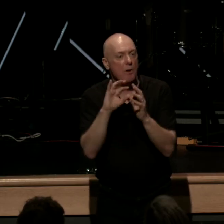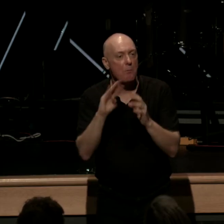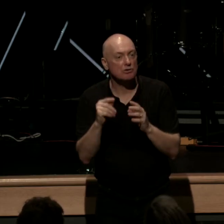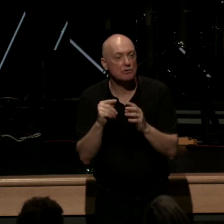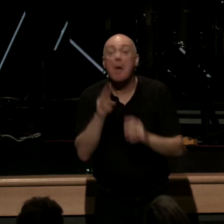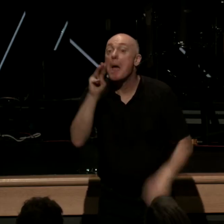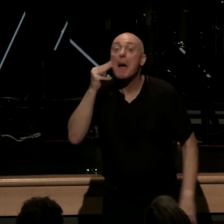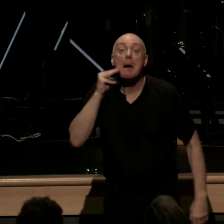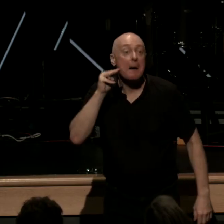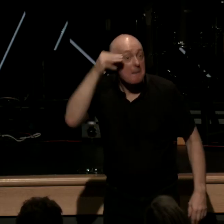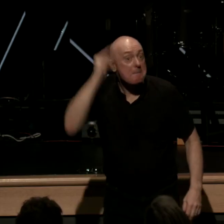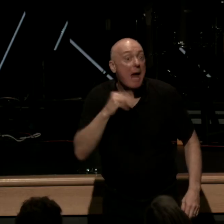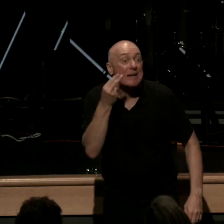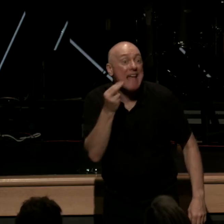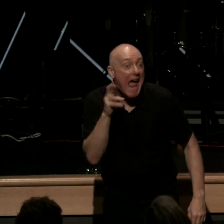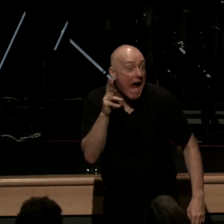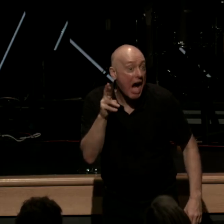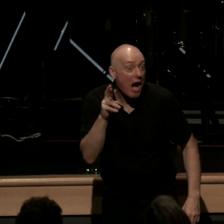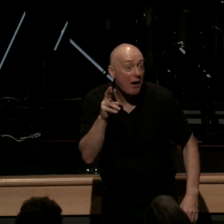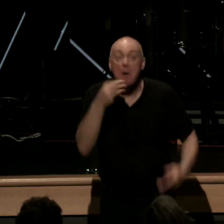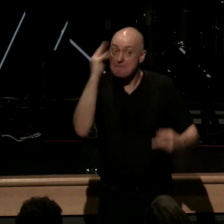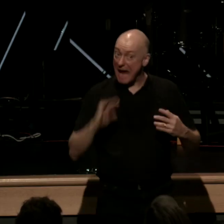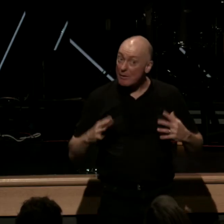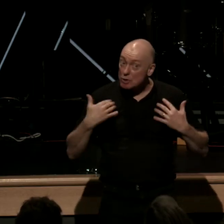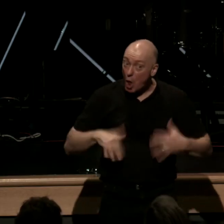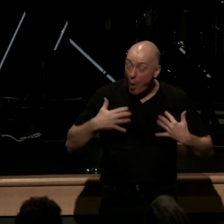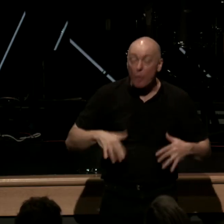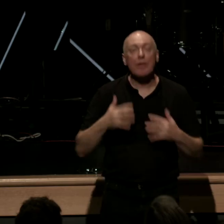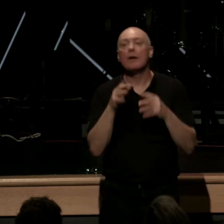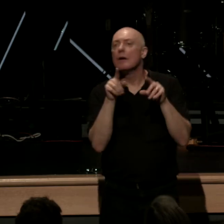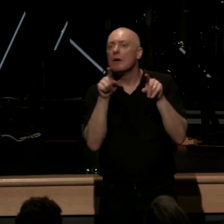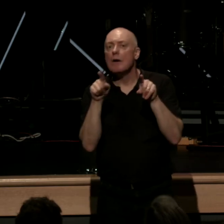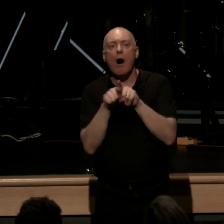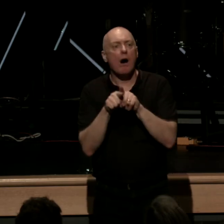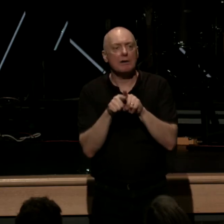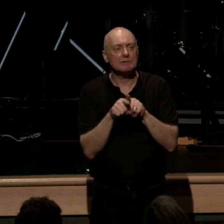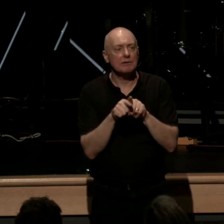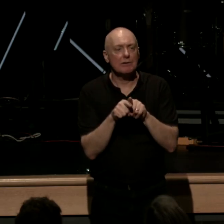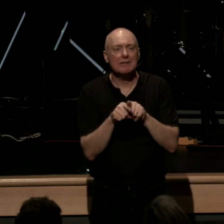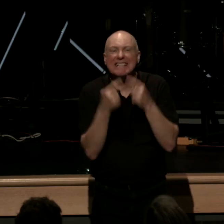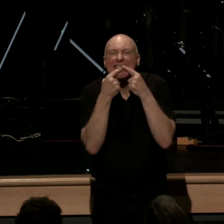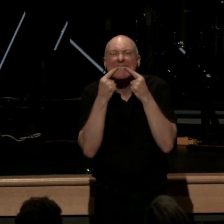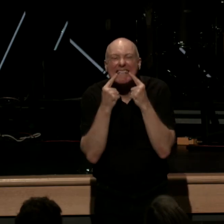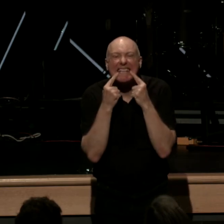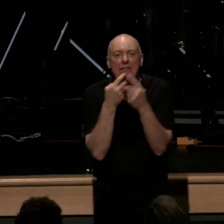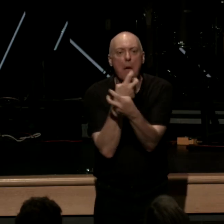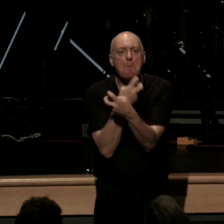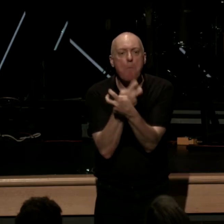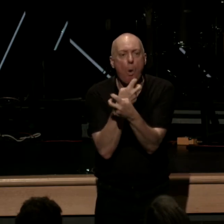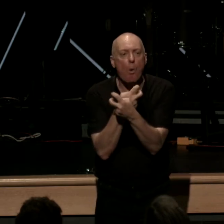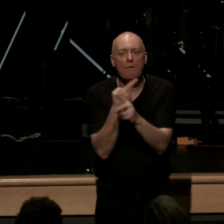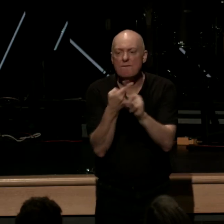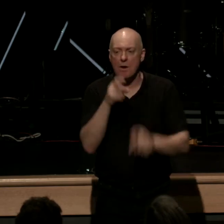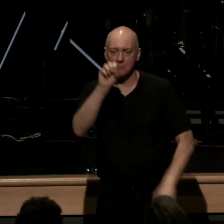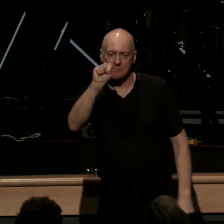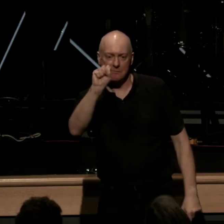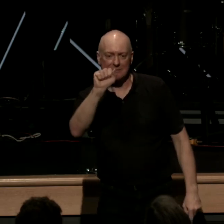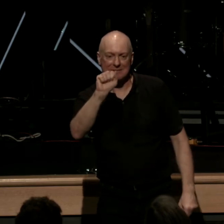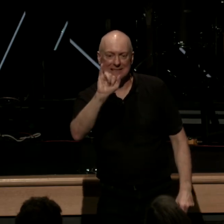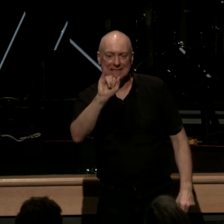some bits of Mary's clothing as well as a thousand teeth and bones from celebrated saints okay but